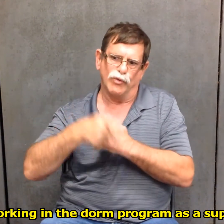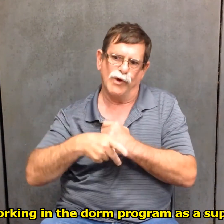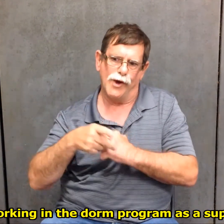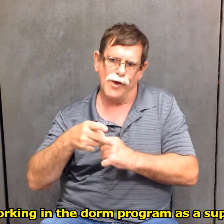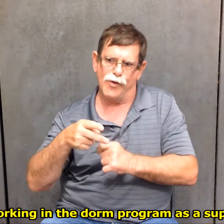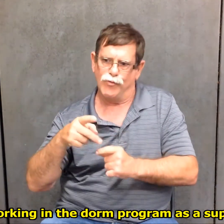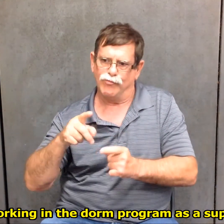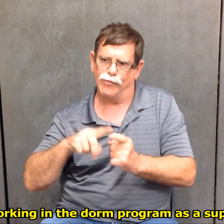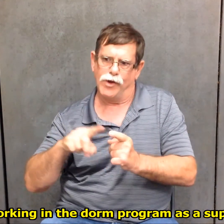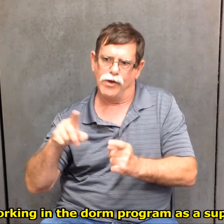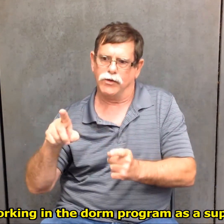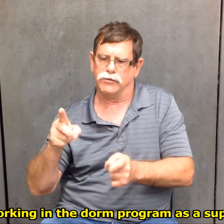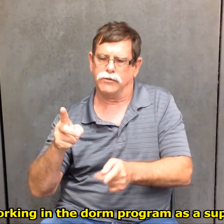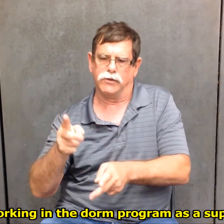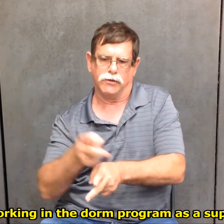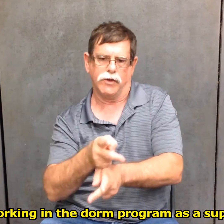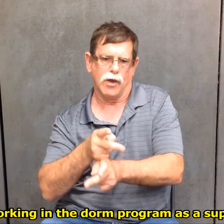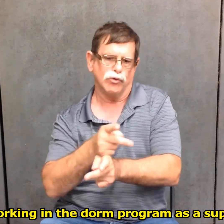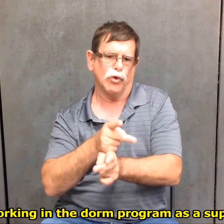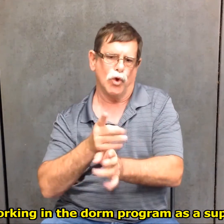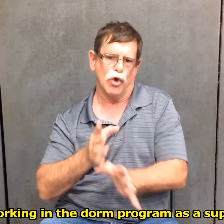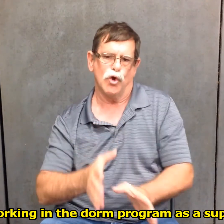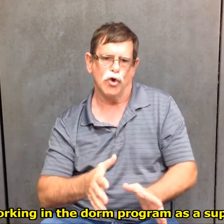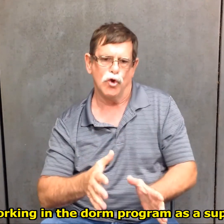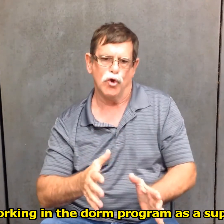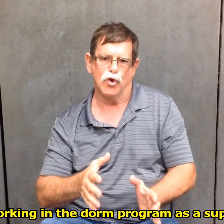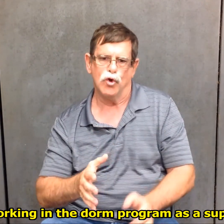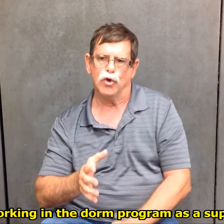I was working in the dorm program as a supervisor.